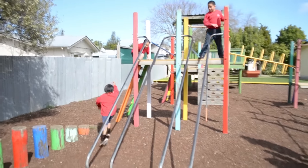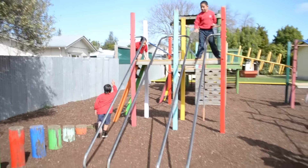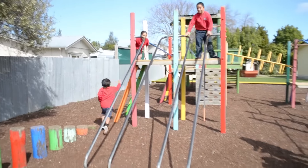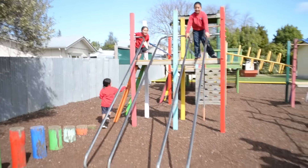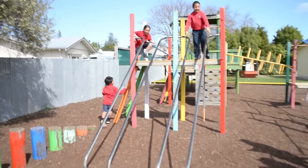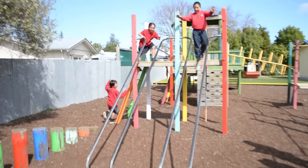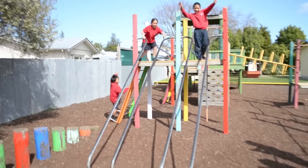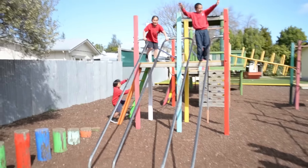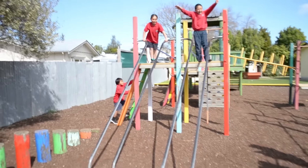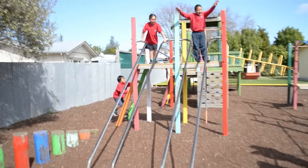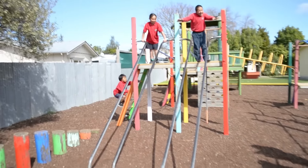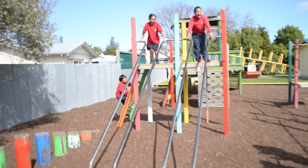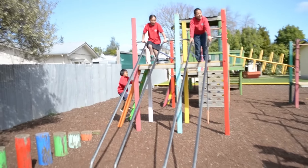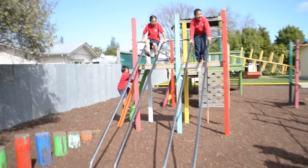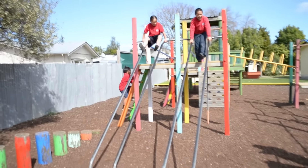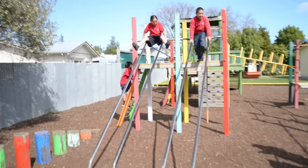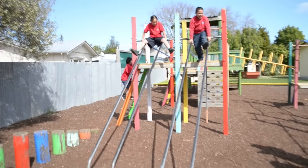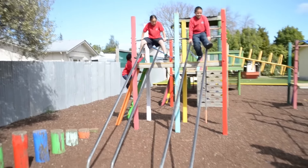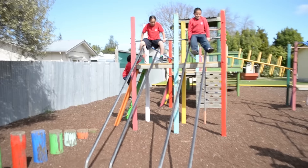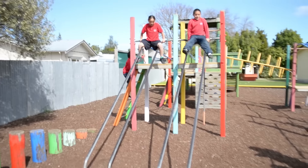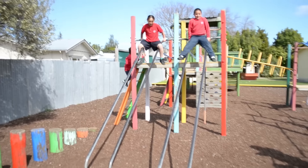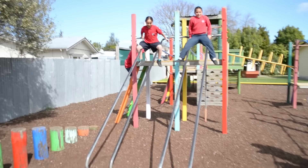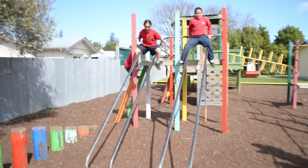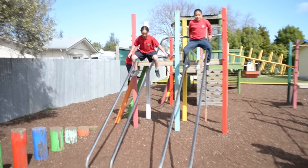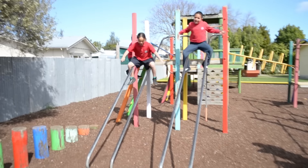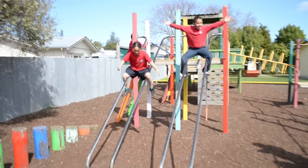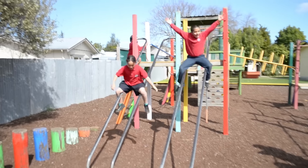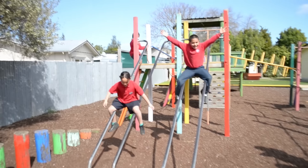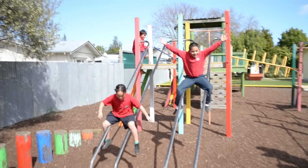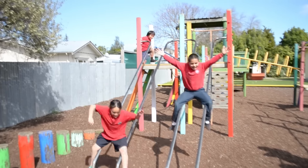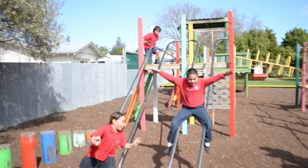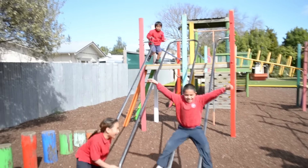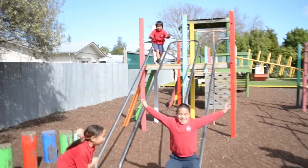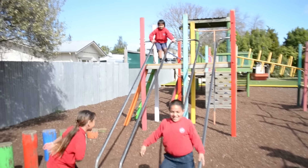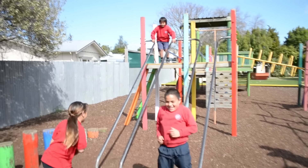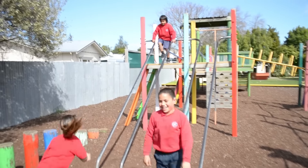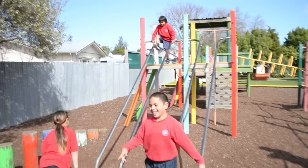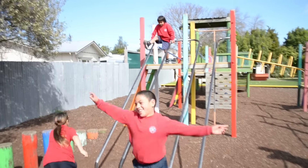Take it easy, easy We'll be fine